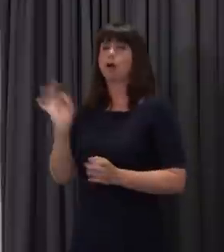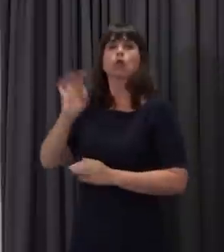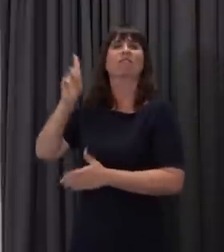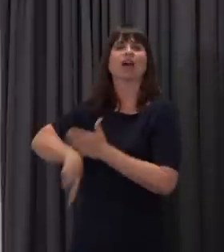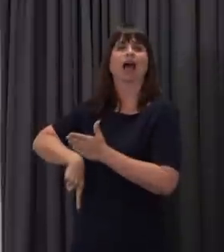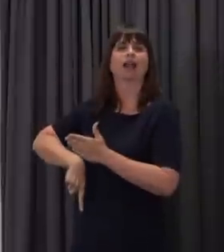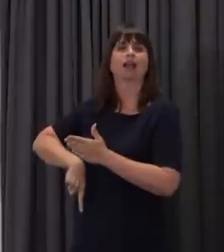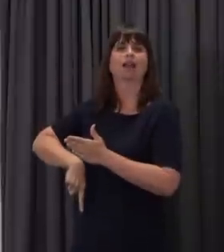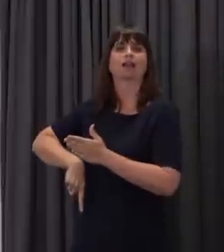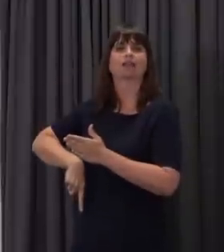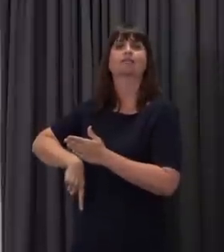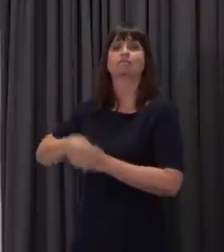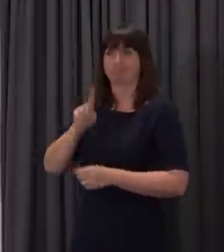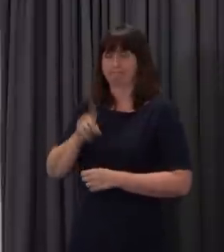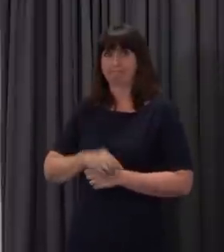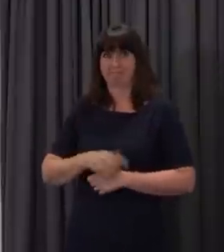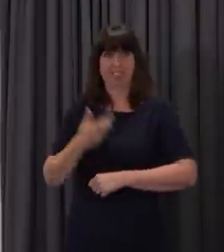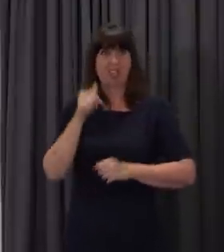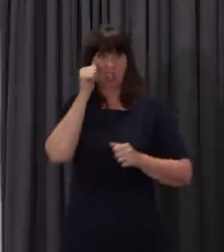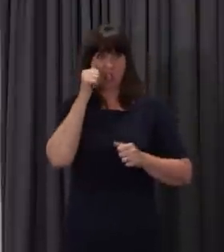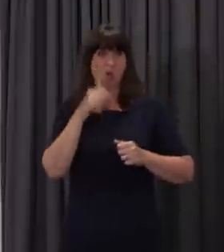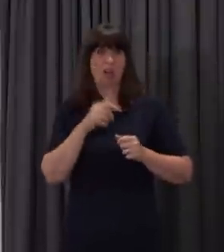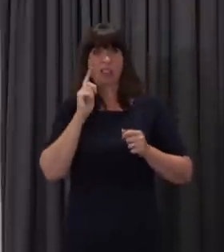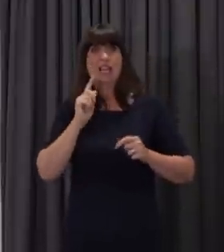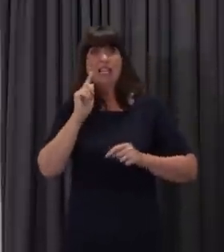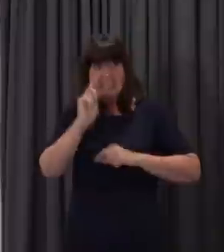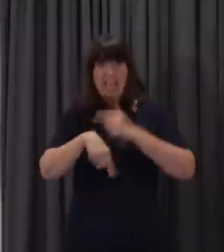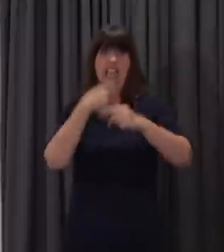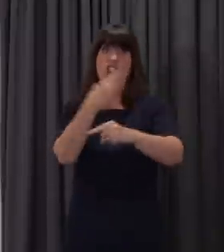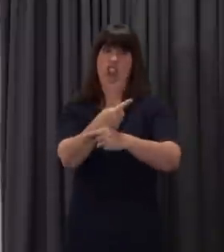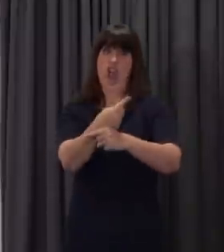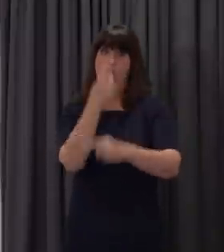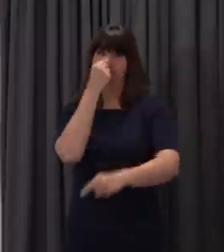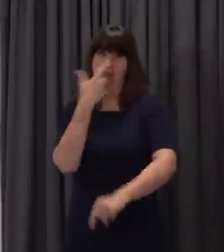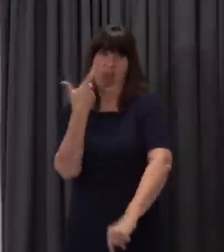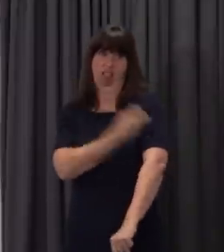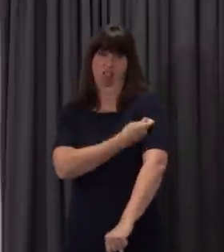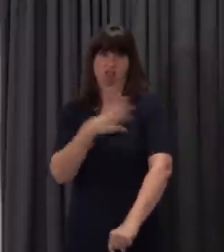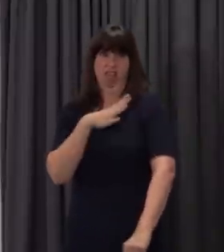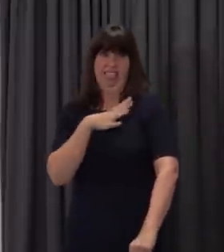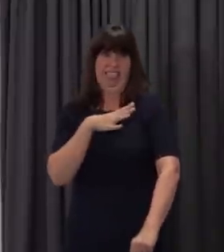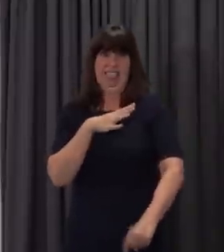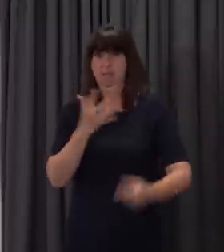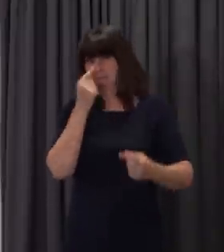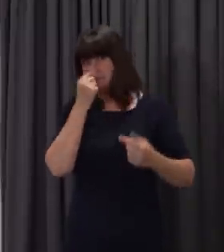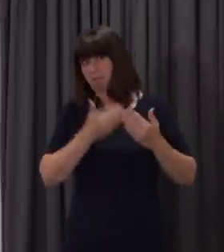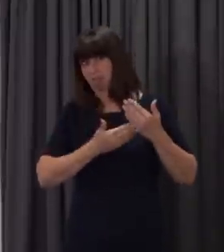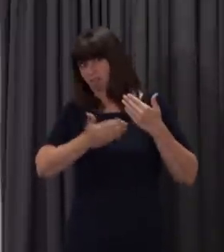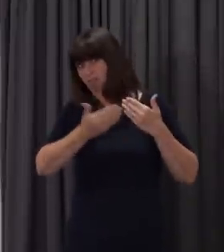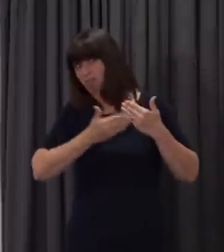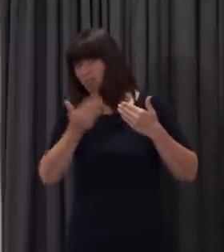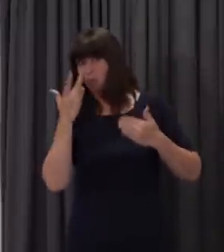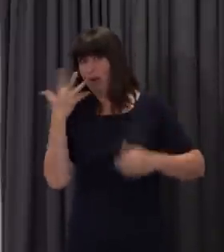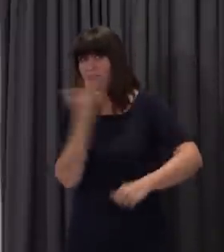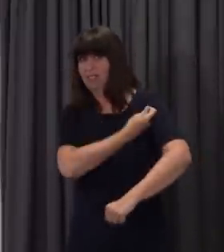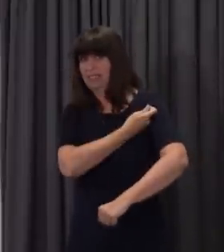a vaccine potentially not being available until next year, with many children living with vulnerable adults or children being vulnerable